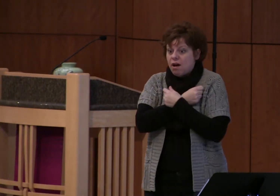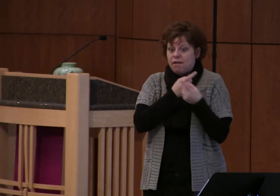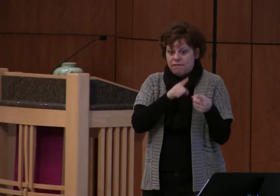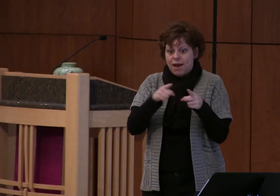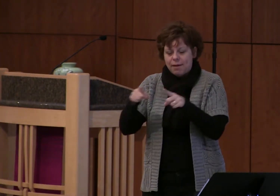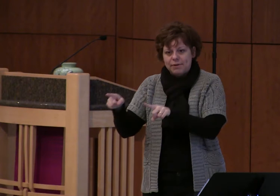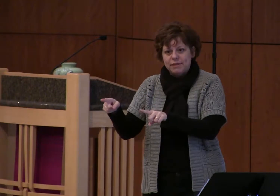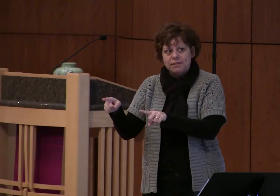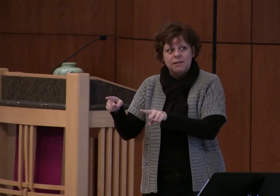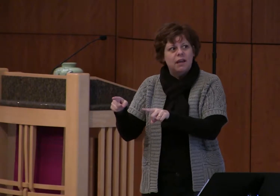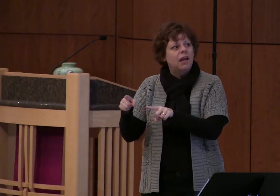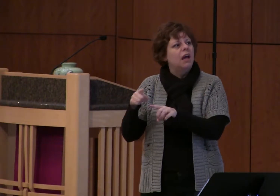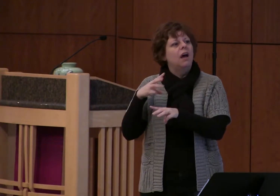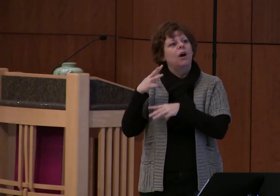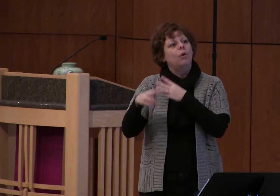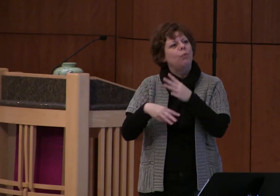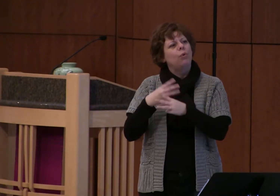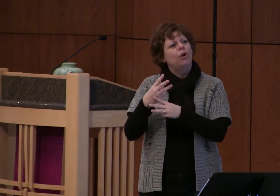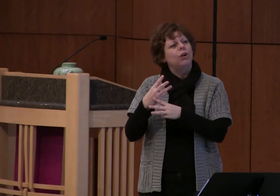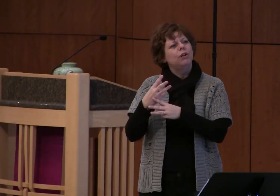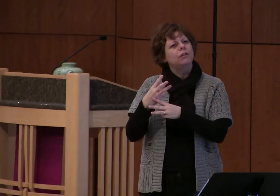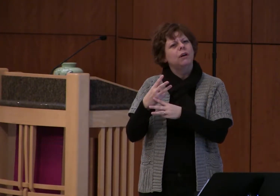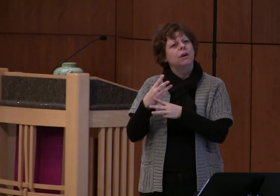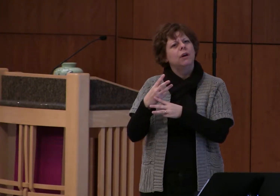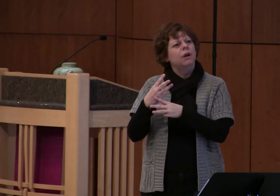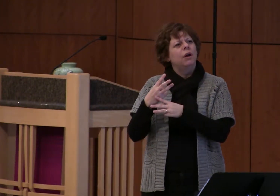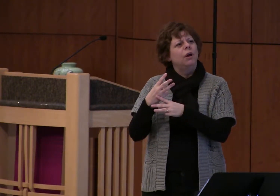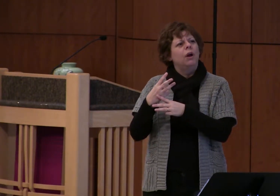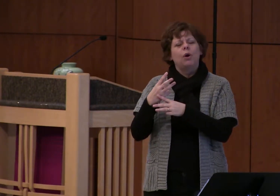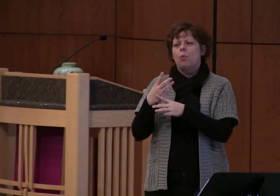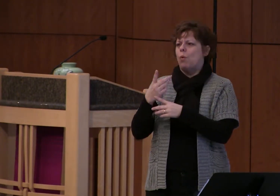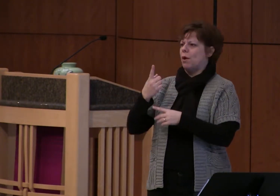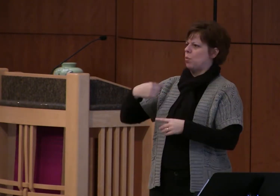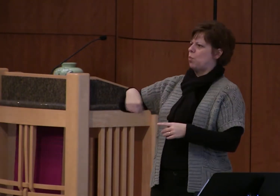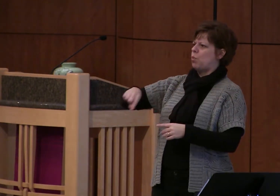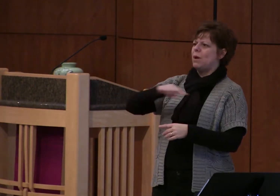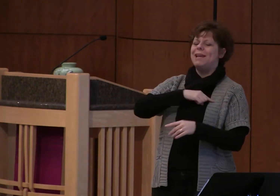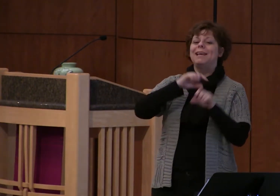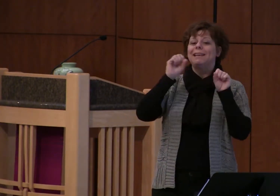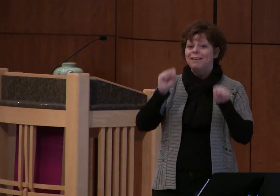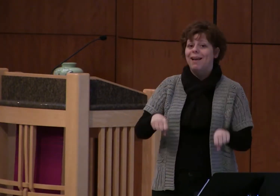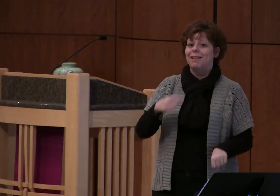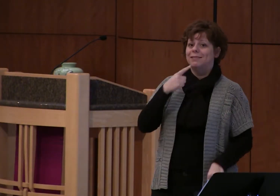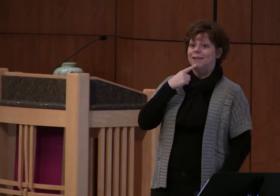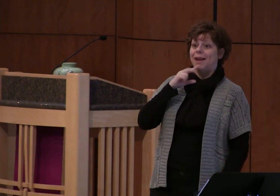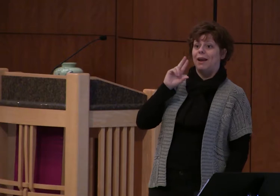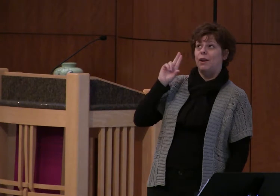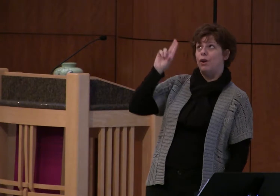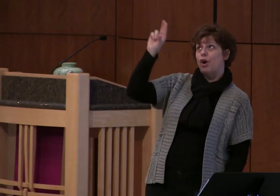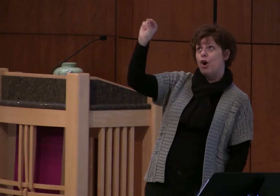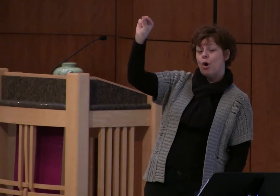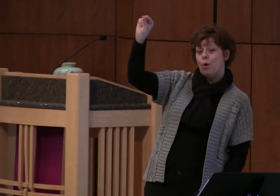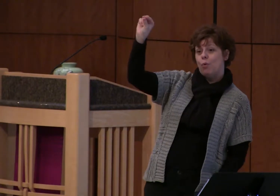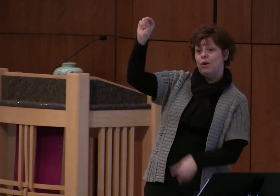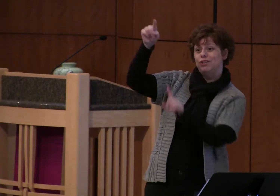is a world where we have the power to say no to the God who created us